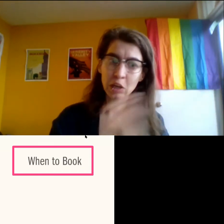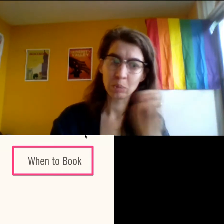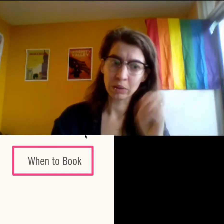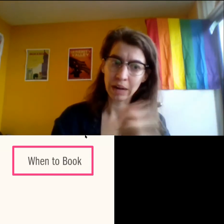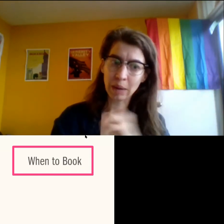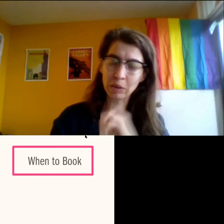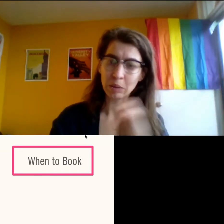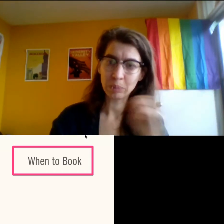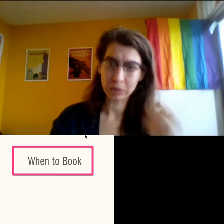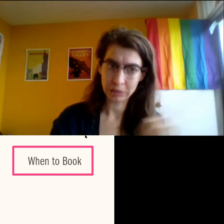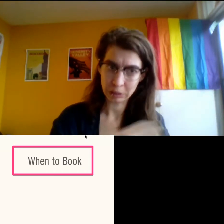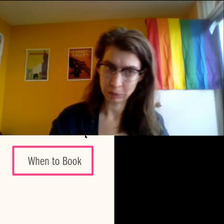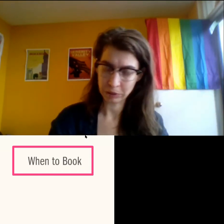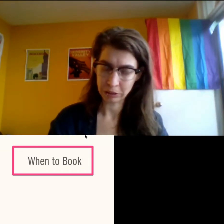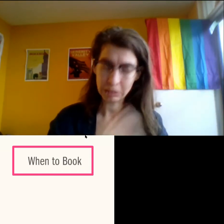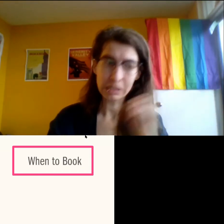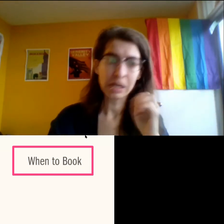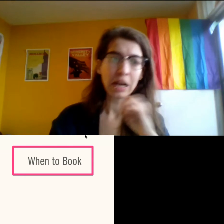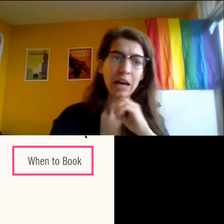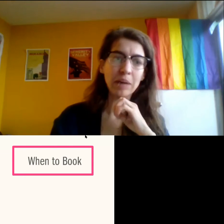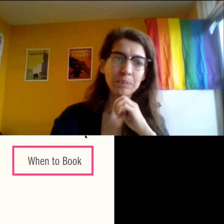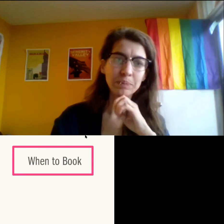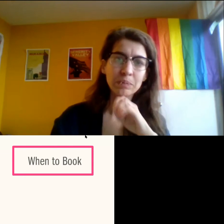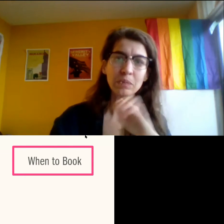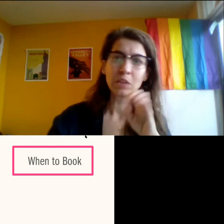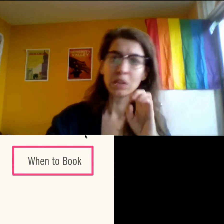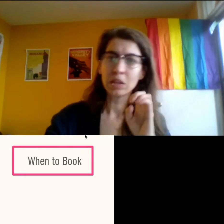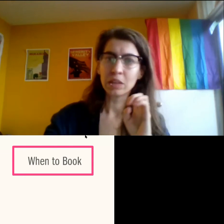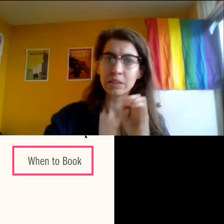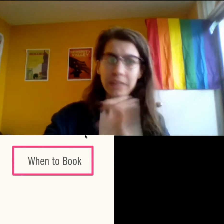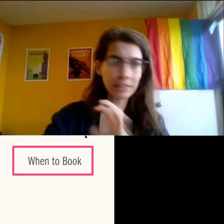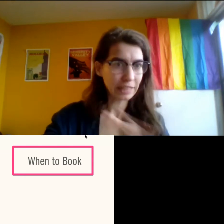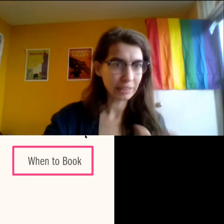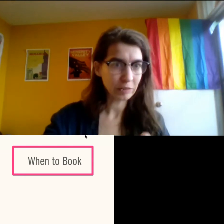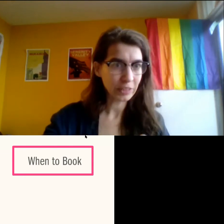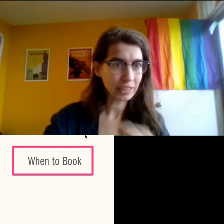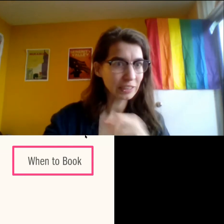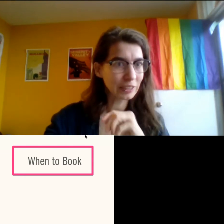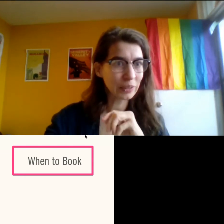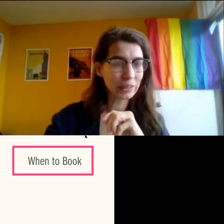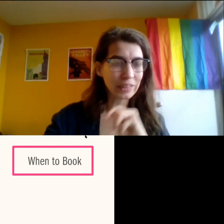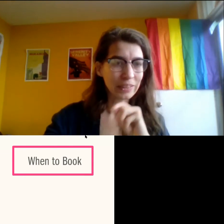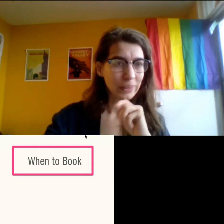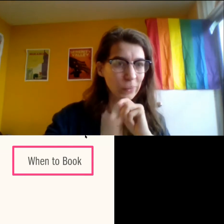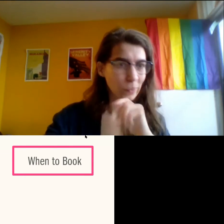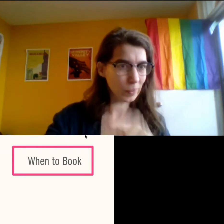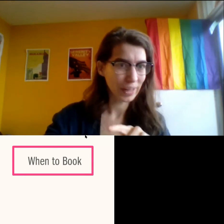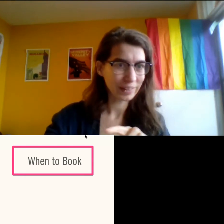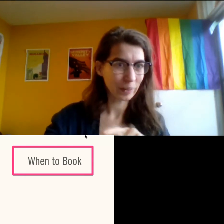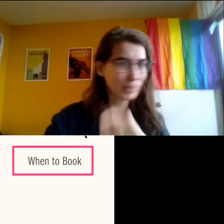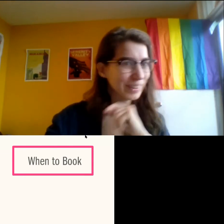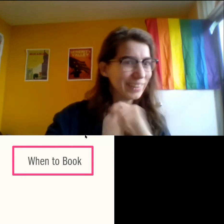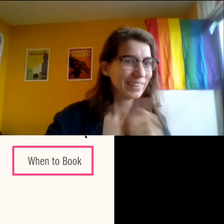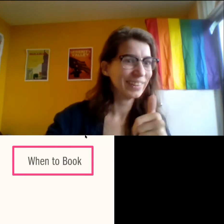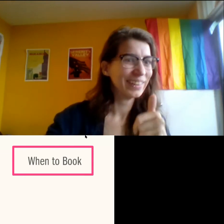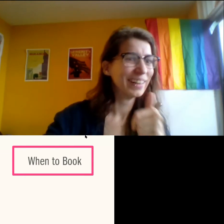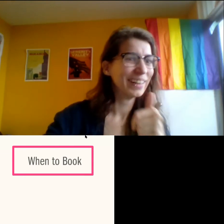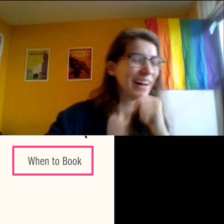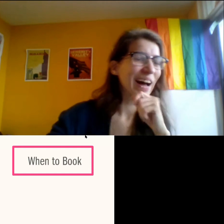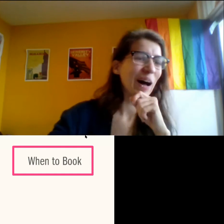per hour per interpreter. Um, they set the fees, we pay them.